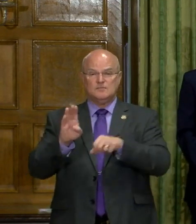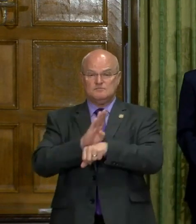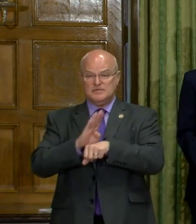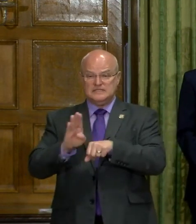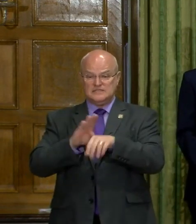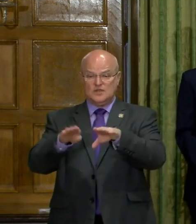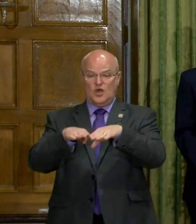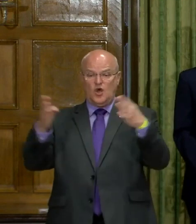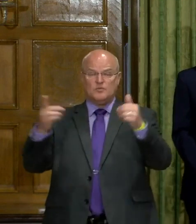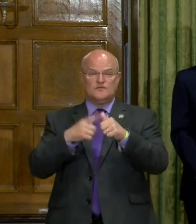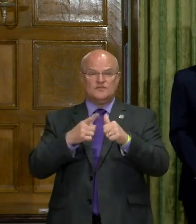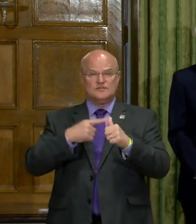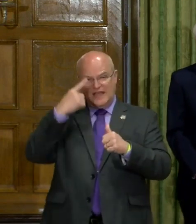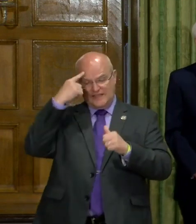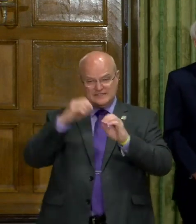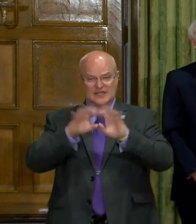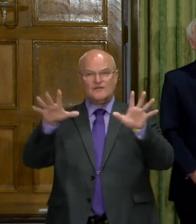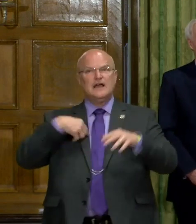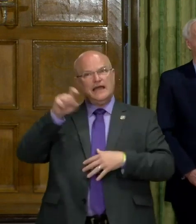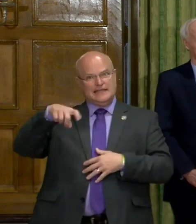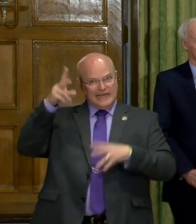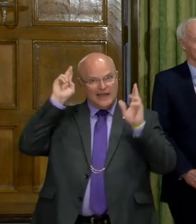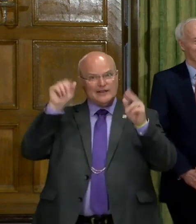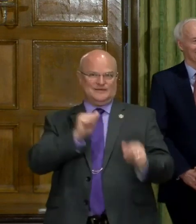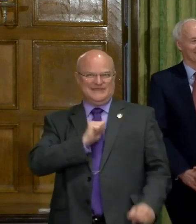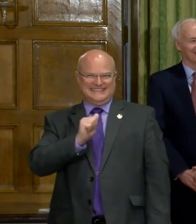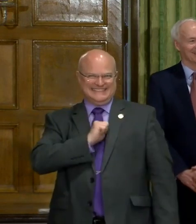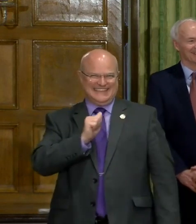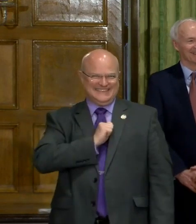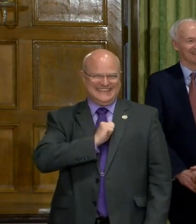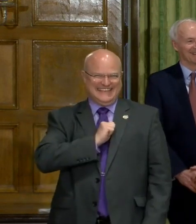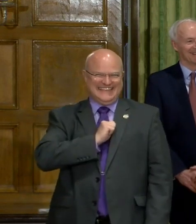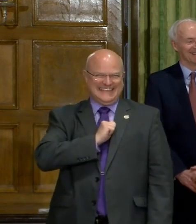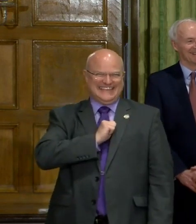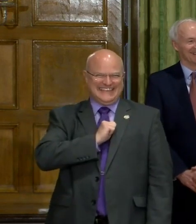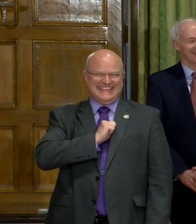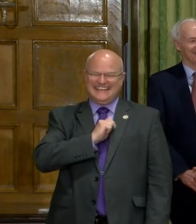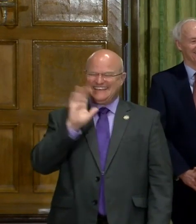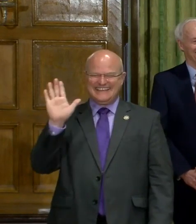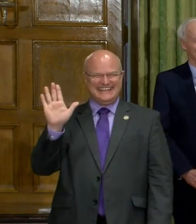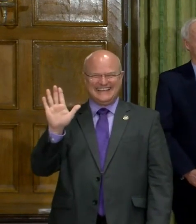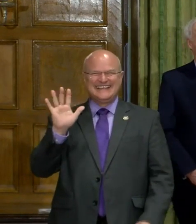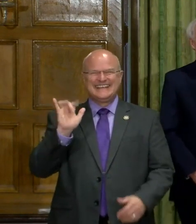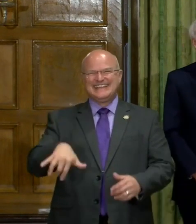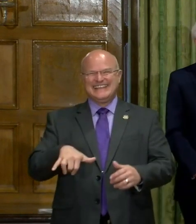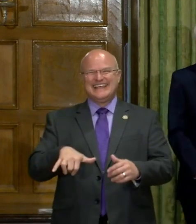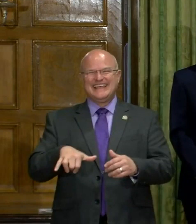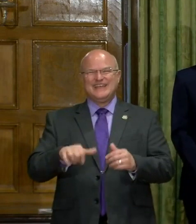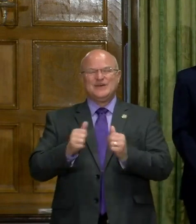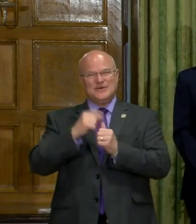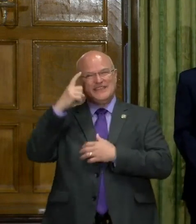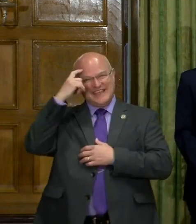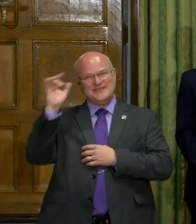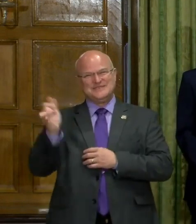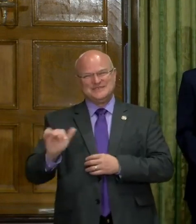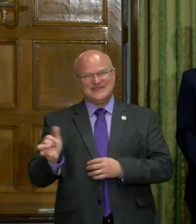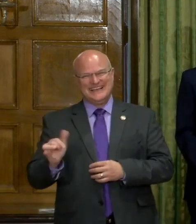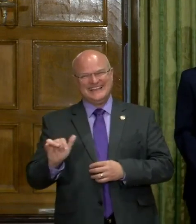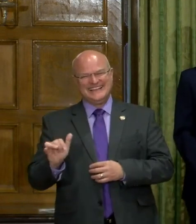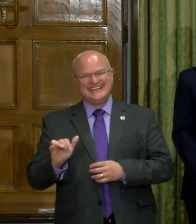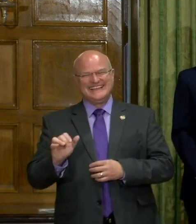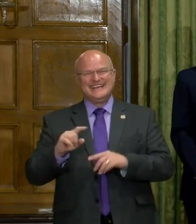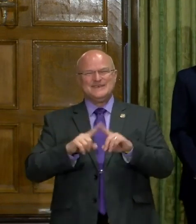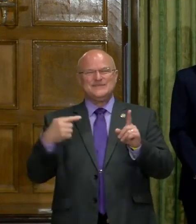as businesses to open first, I think it's obvious that I need a haircut. So I'm squarely, uh, in that camp, probably with the governor as well.